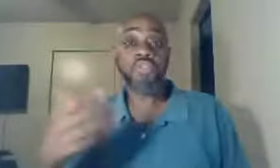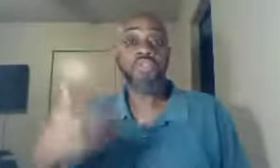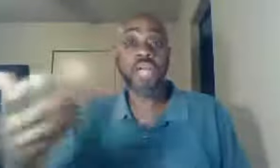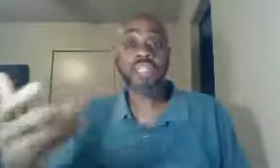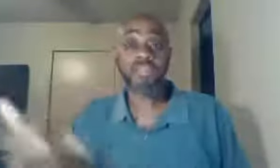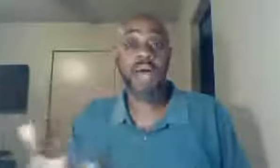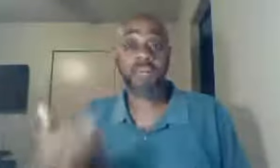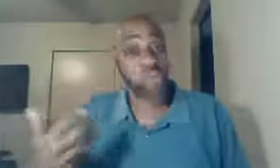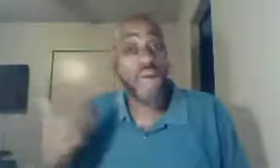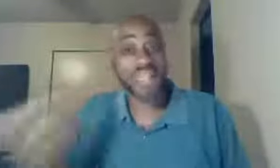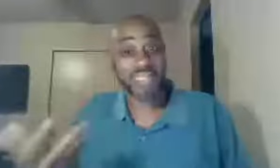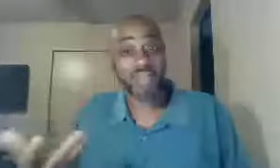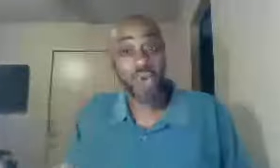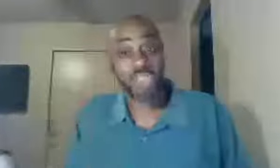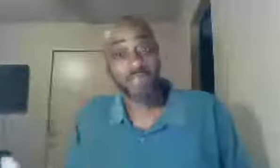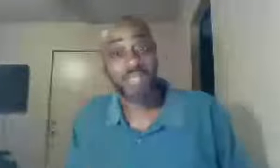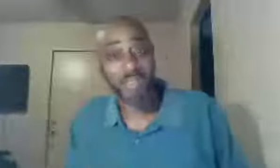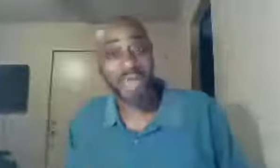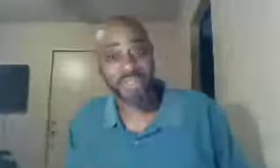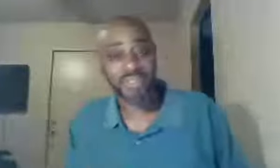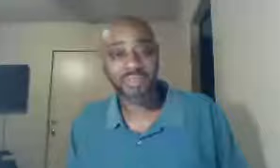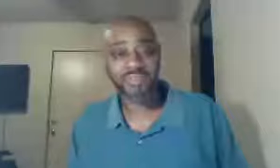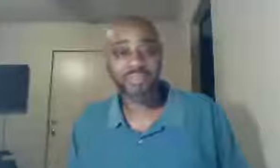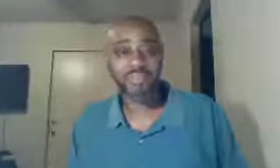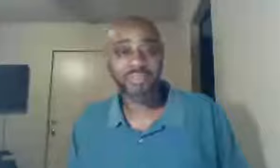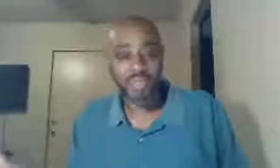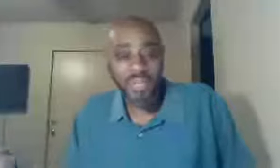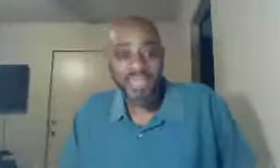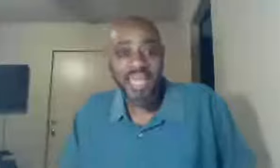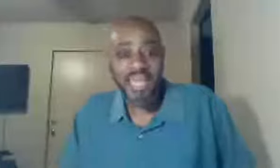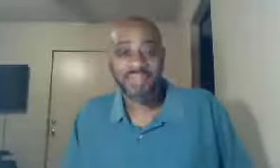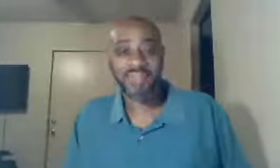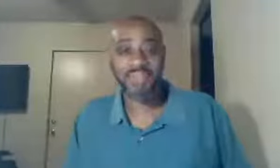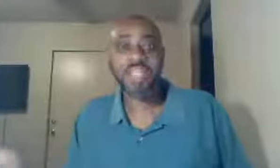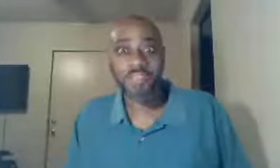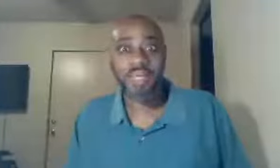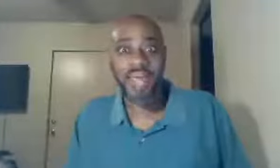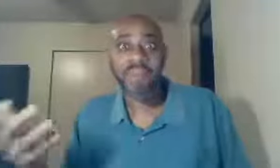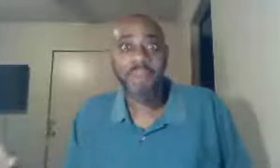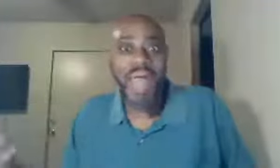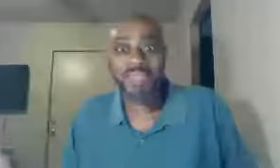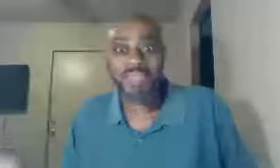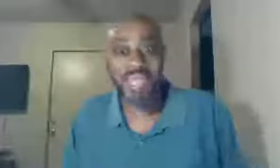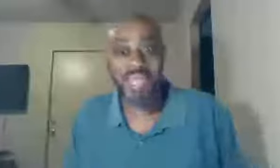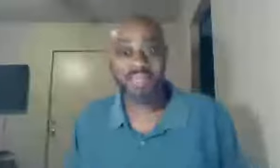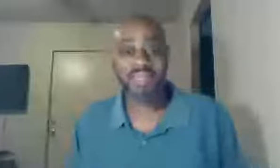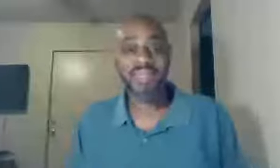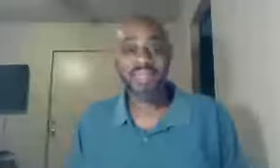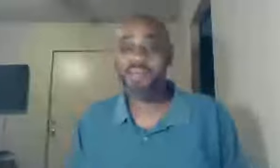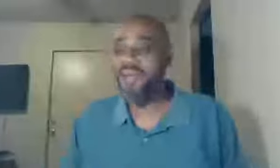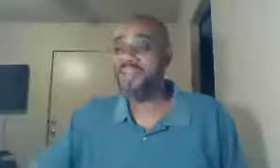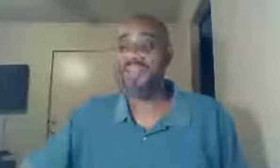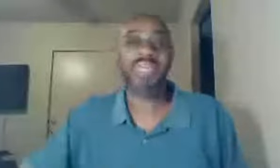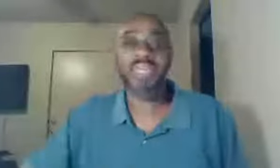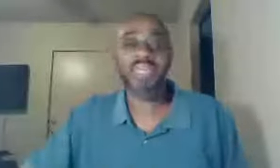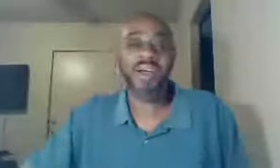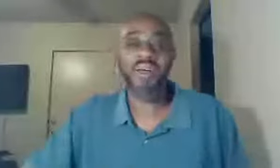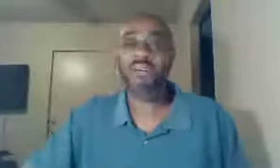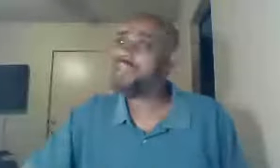to justify practically worshiping the pastor, that's why they did it, trust me, I'm a pastor's kid, and my father would get in the car, and why do they